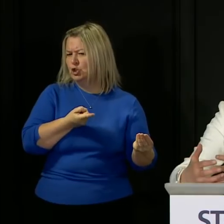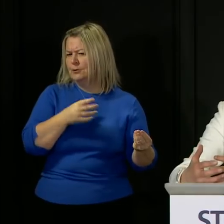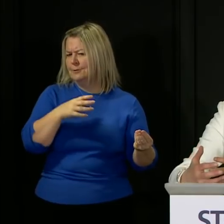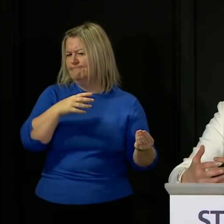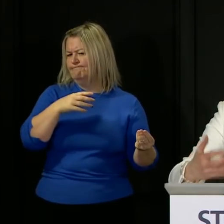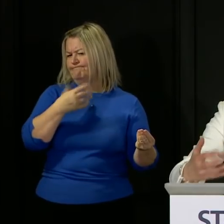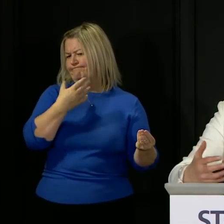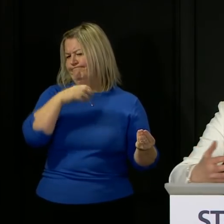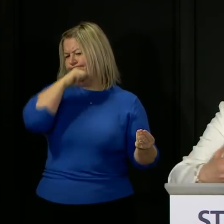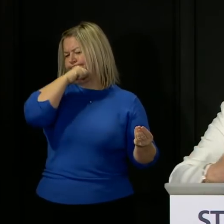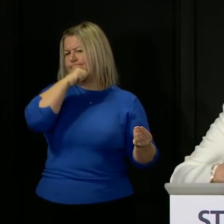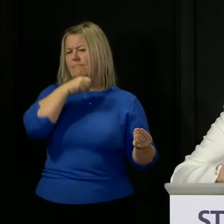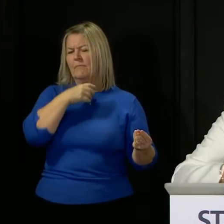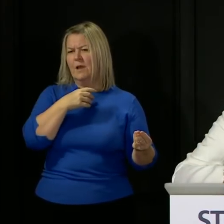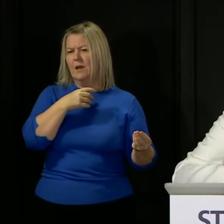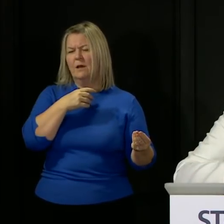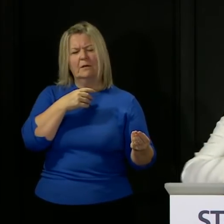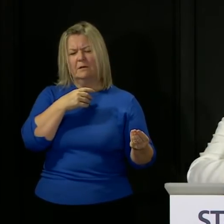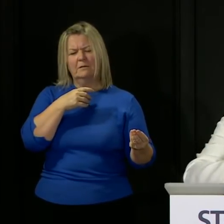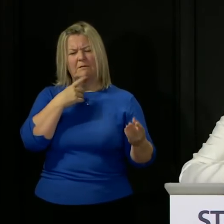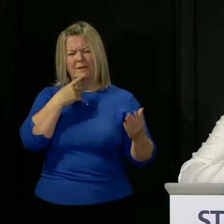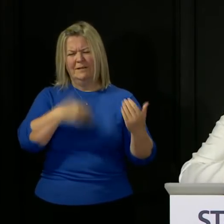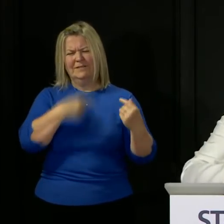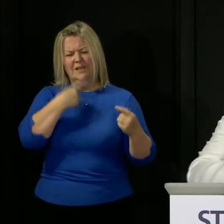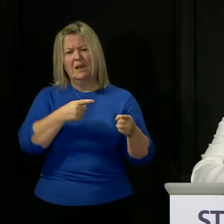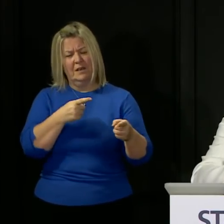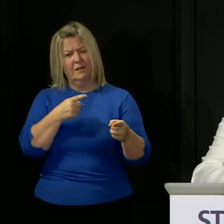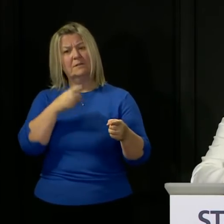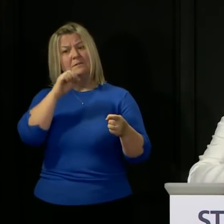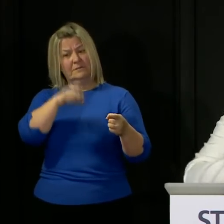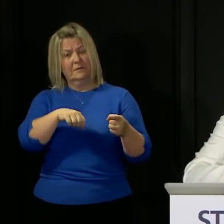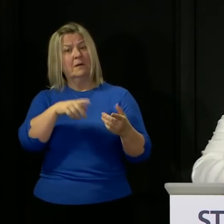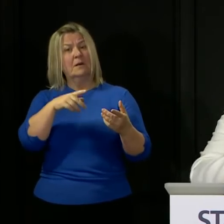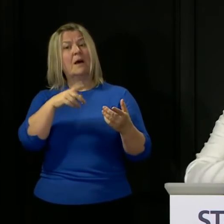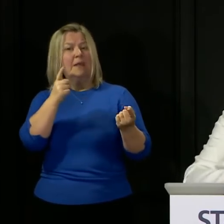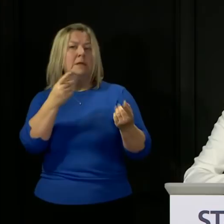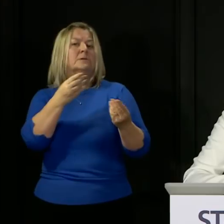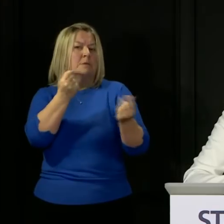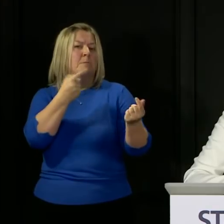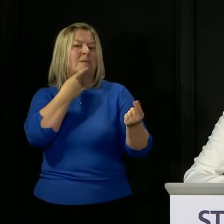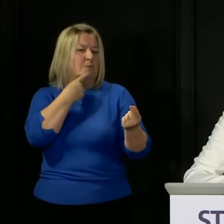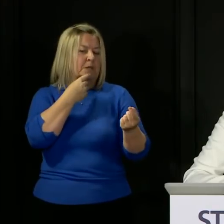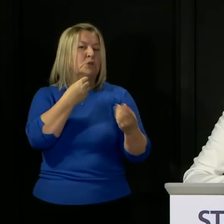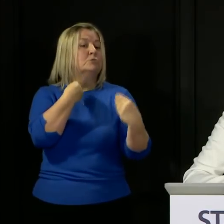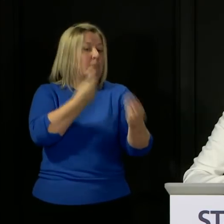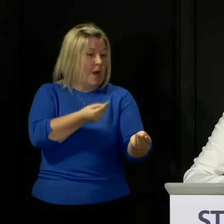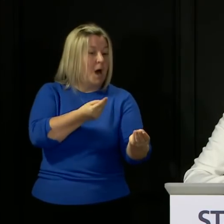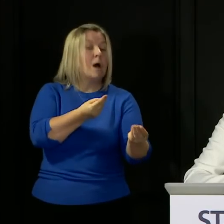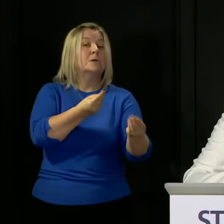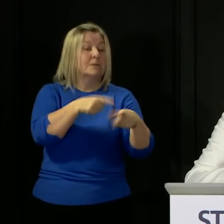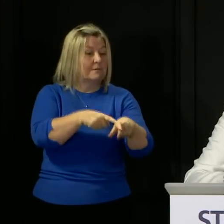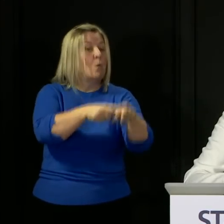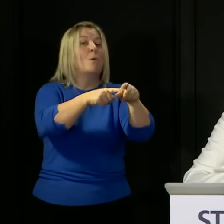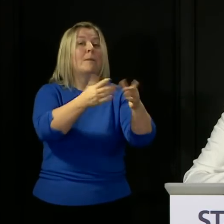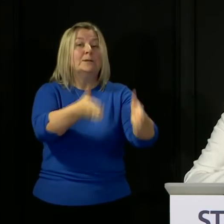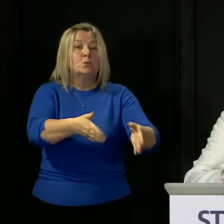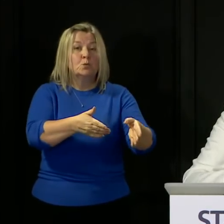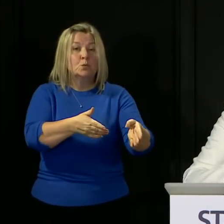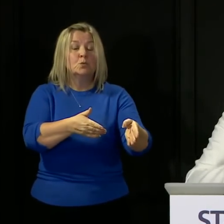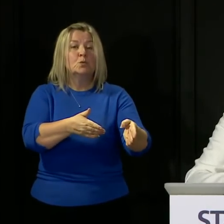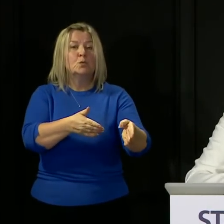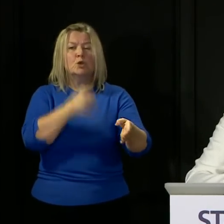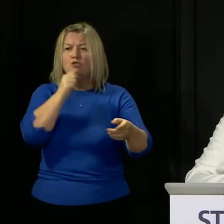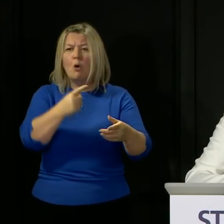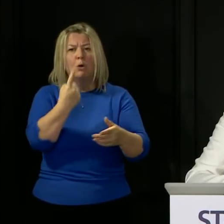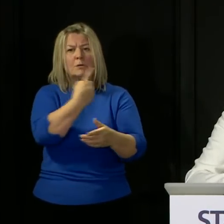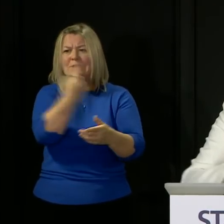requires to be followed up and that you as we go into test trace isolate that process will be really important it's not every